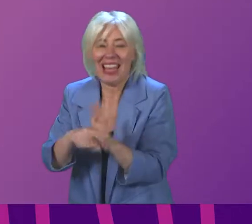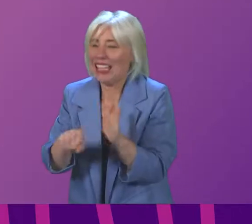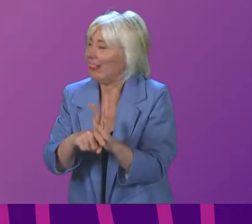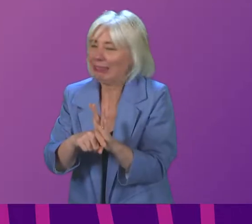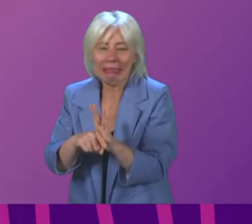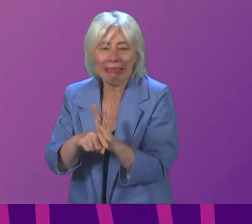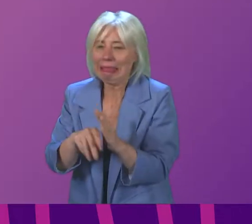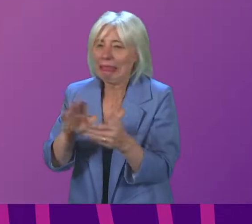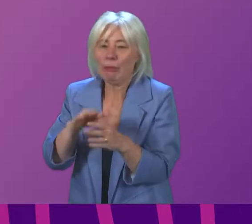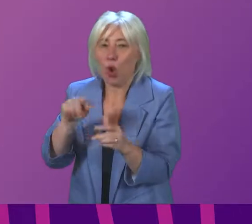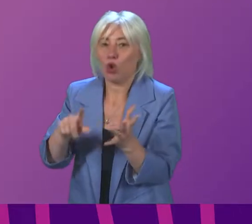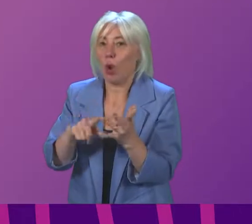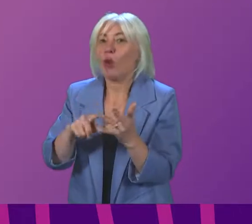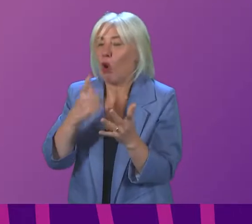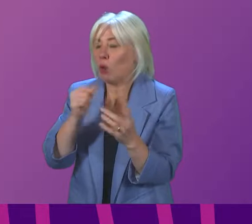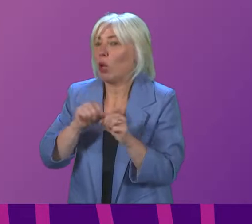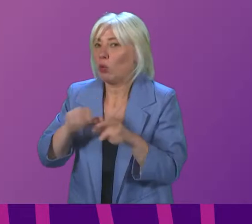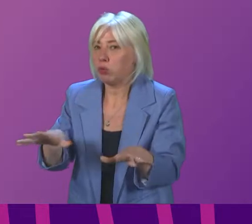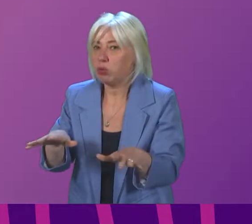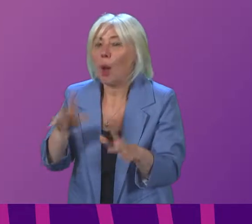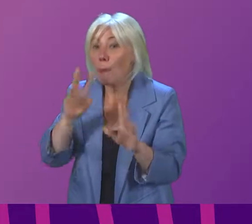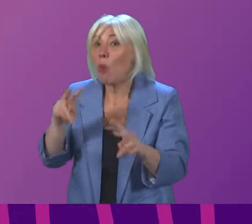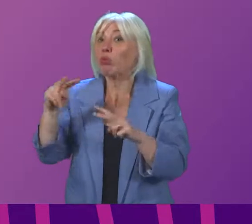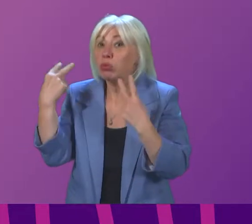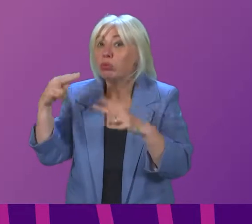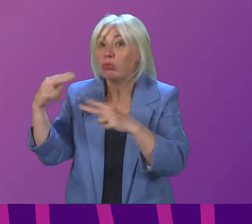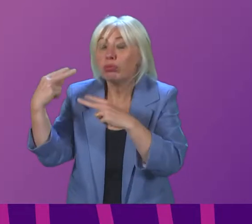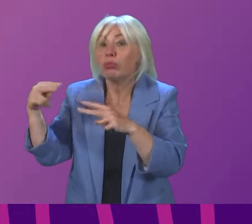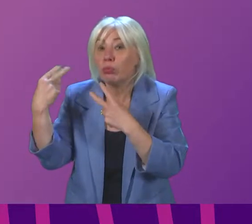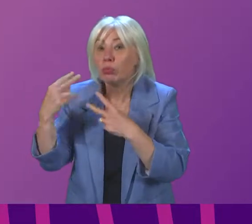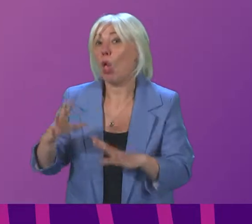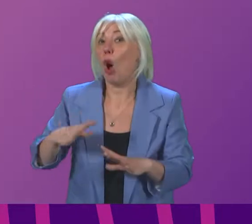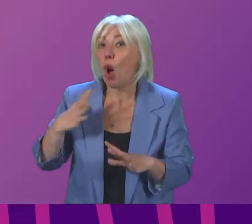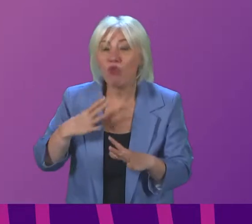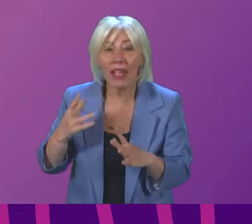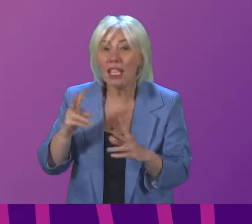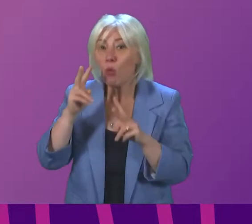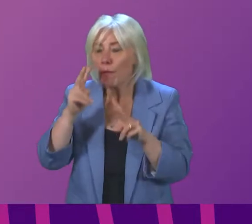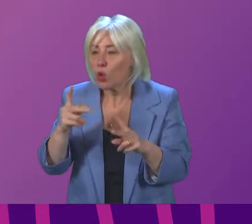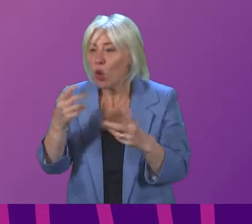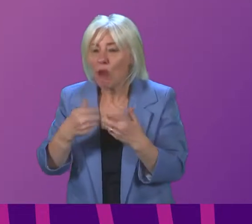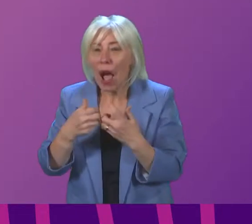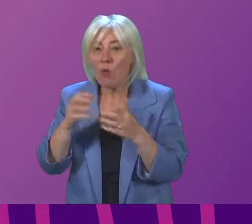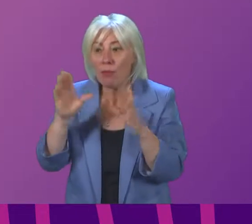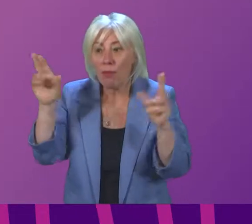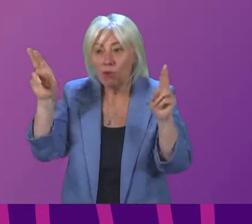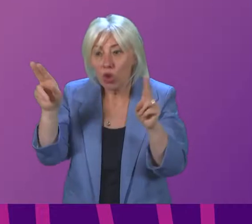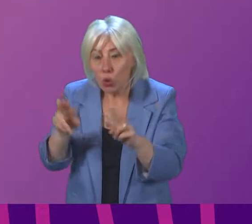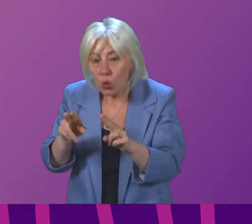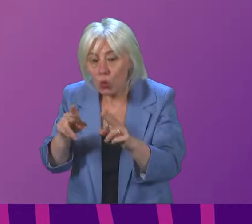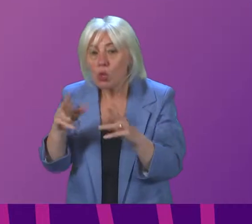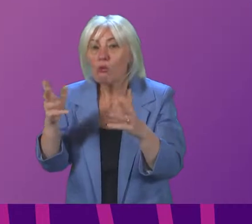is the basis of this advice. But we are keeping this under review. We have already started looking at when we might migrate away from that towards